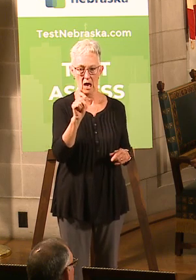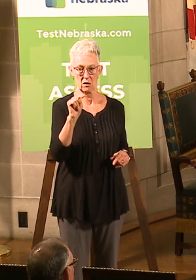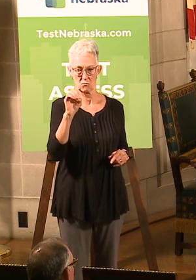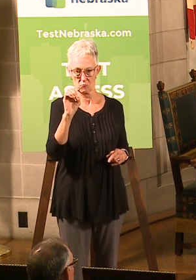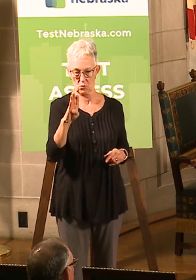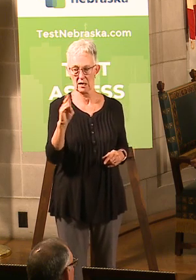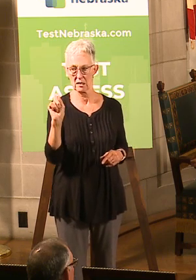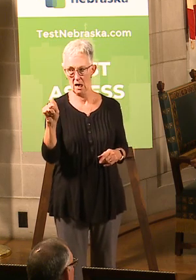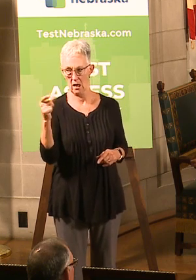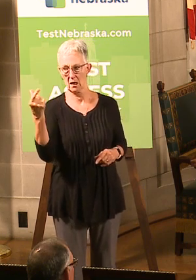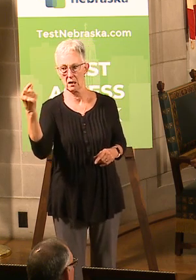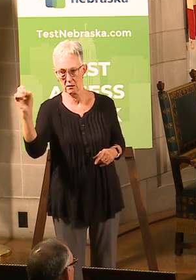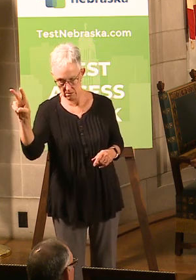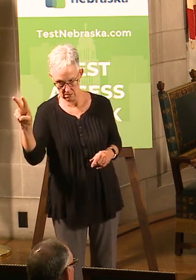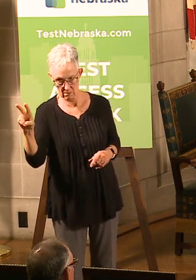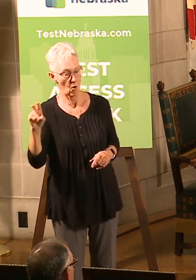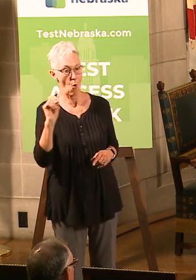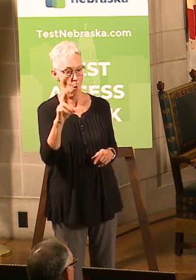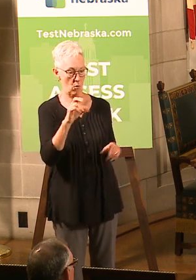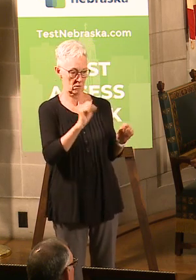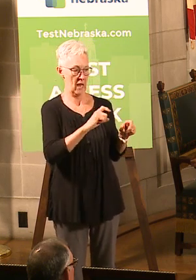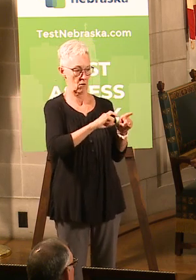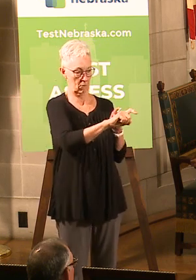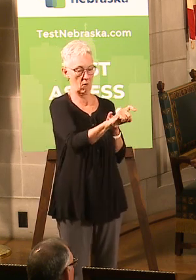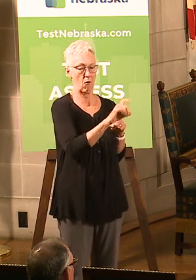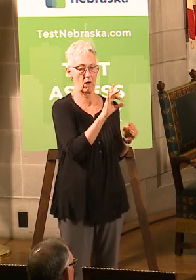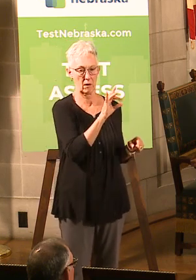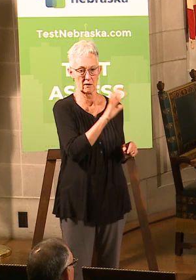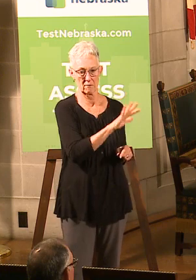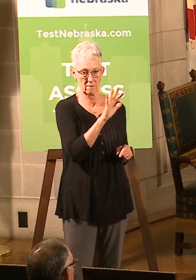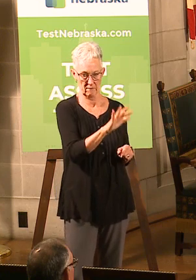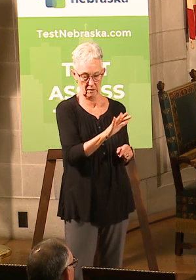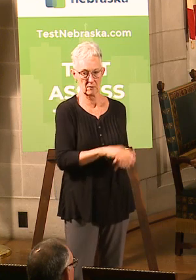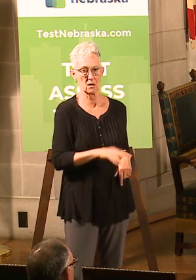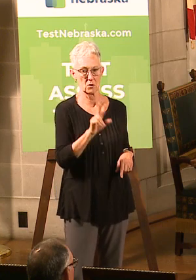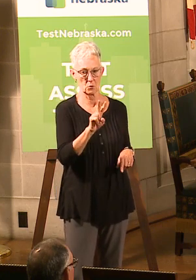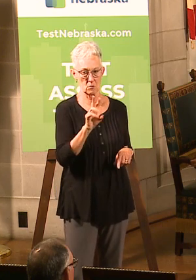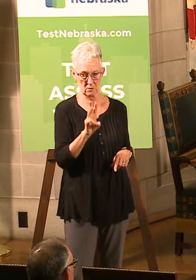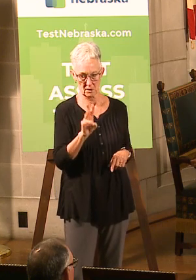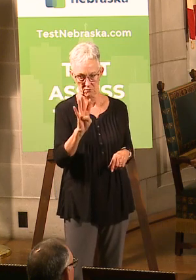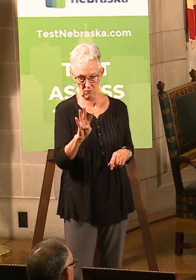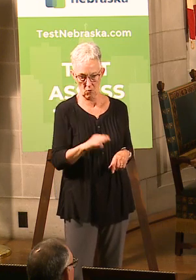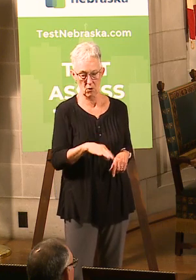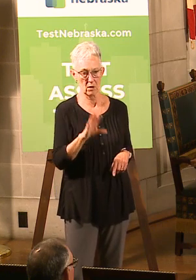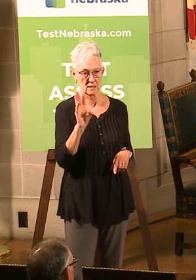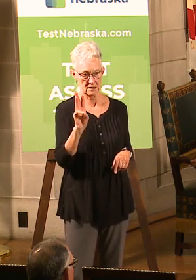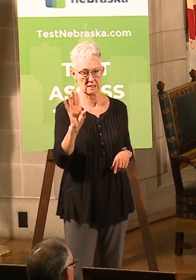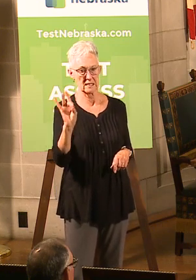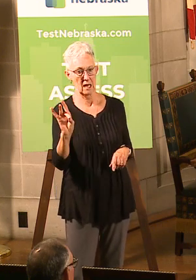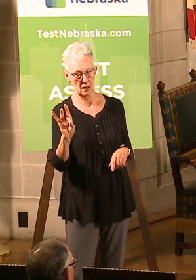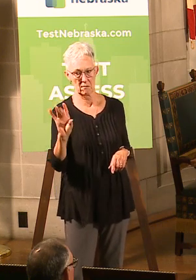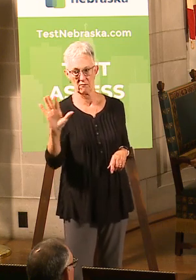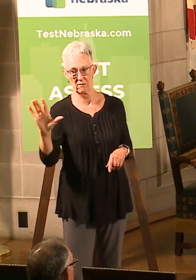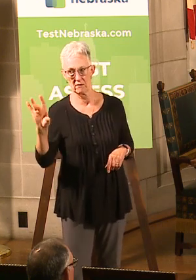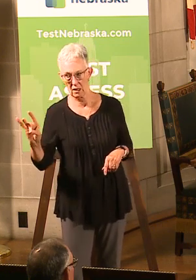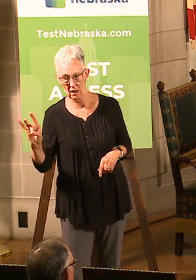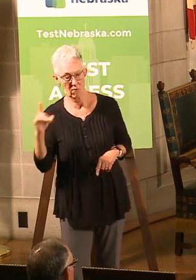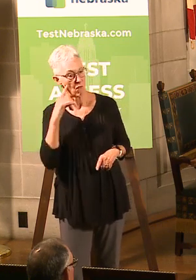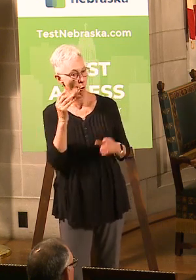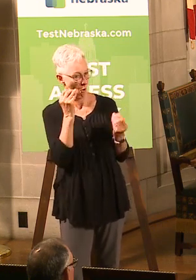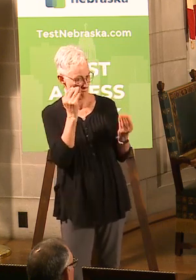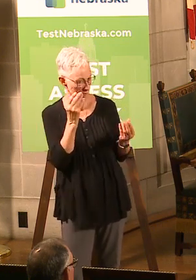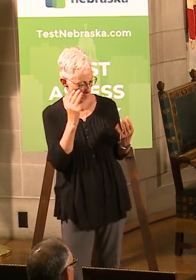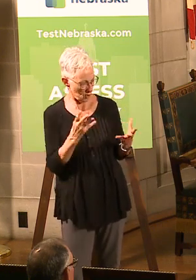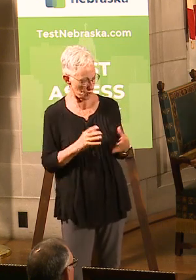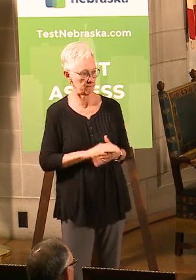call us at 855-264-6858. That's the information line. So